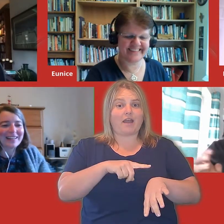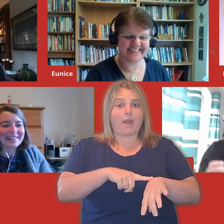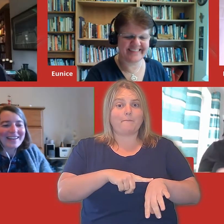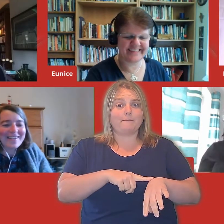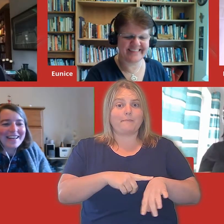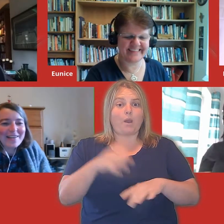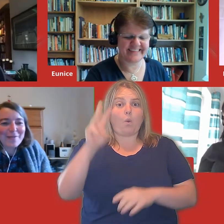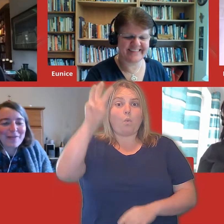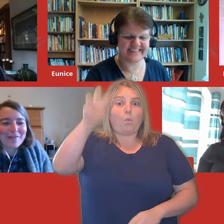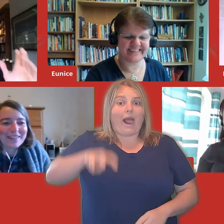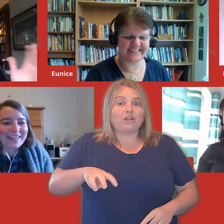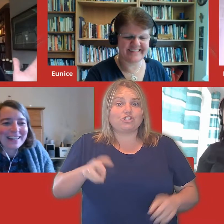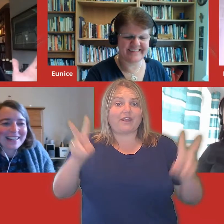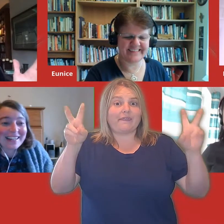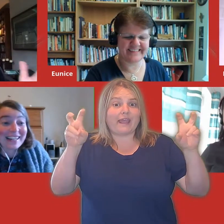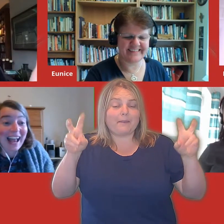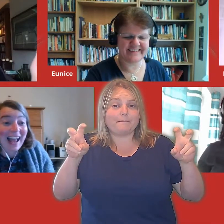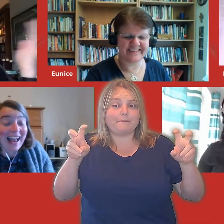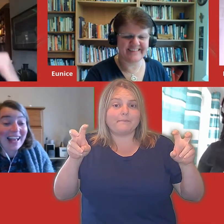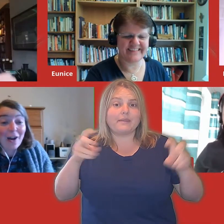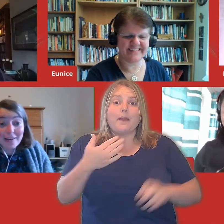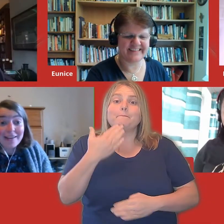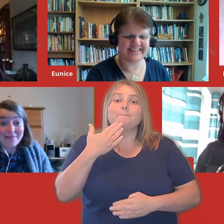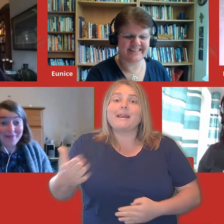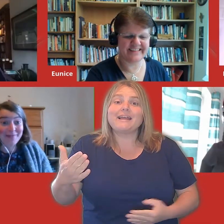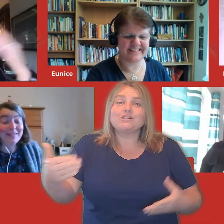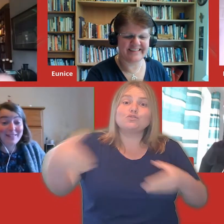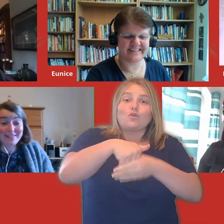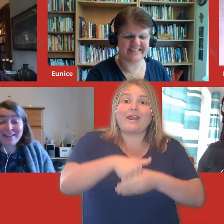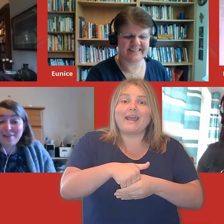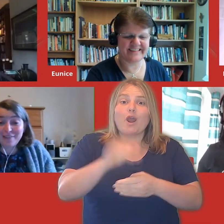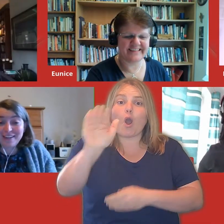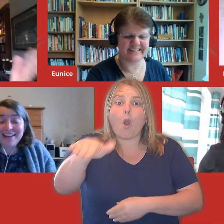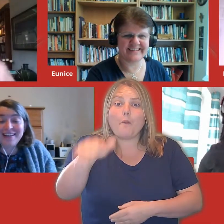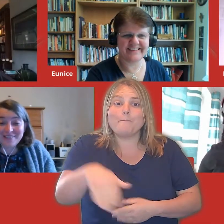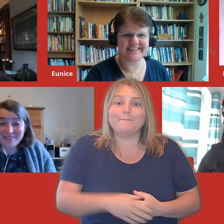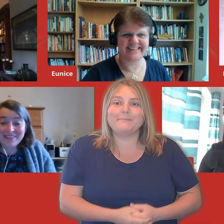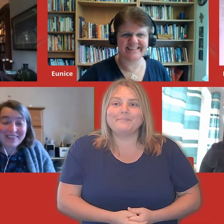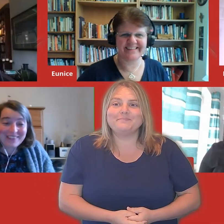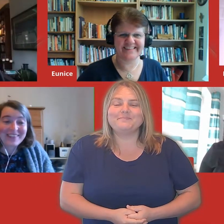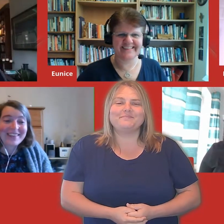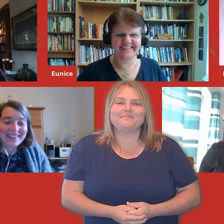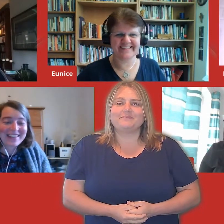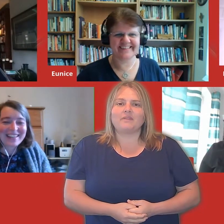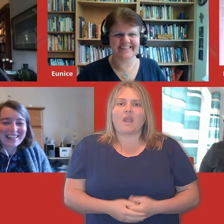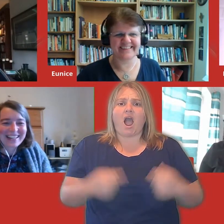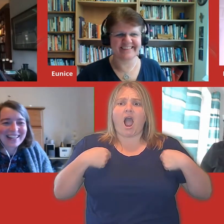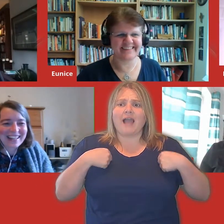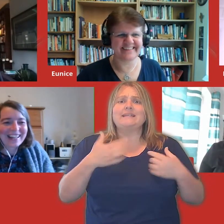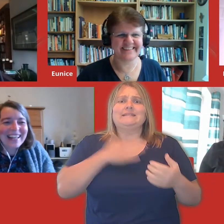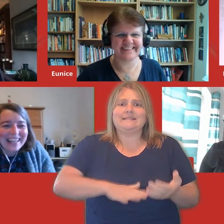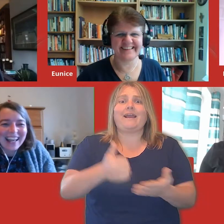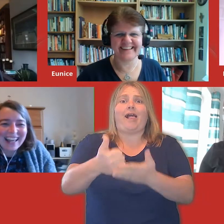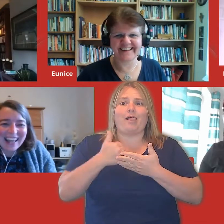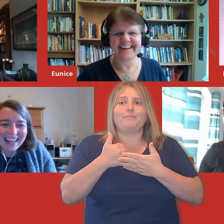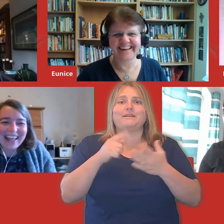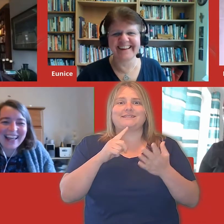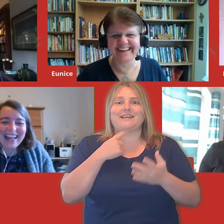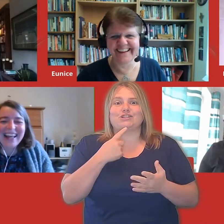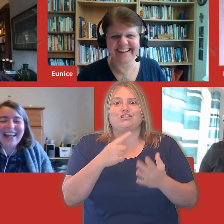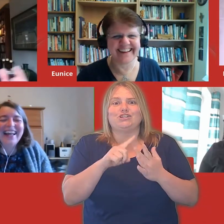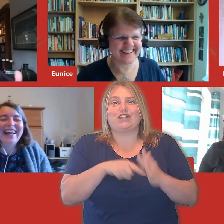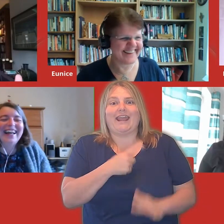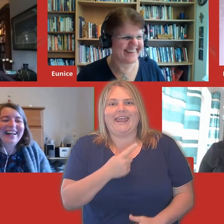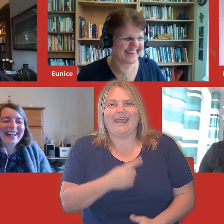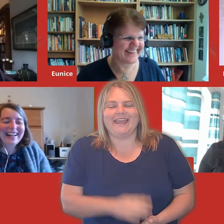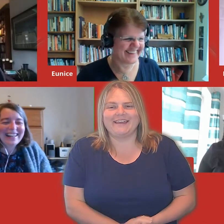So let's get ready. And we want people to play at home. So pop your, pop your, your, your, your, I need all the help I can get. really. We